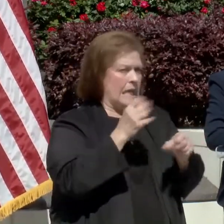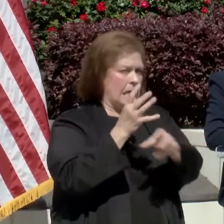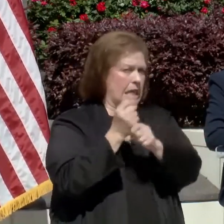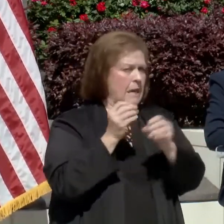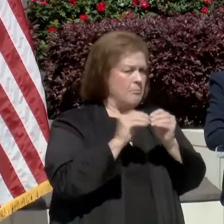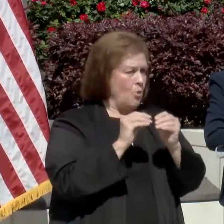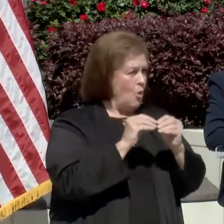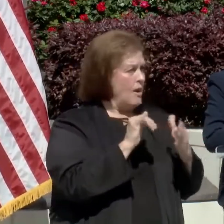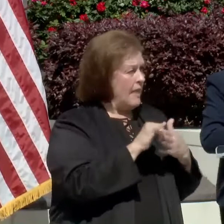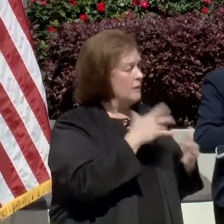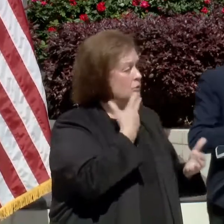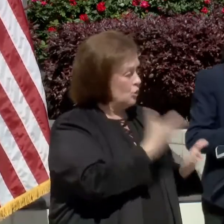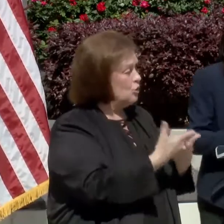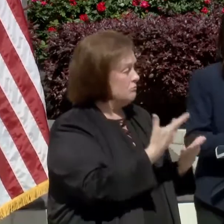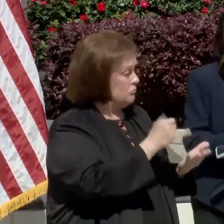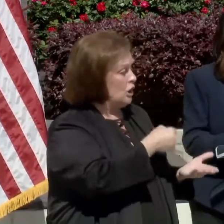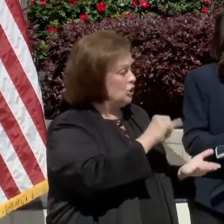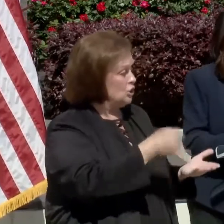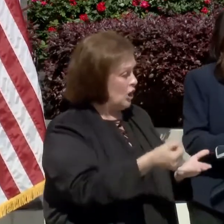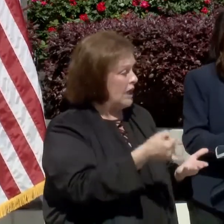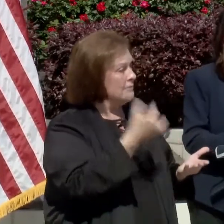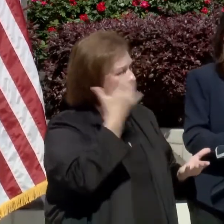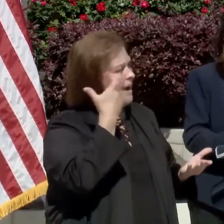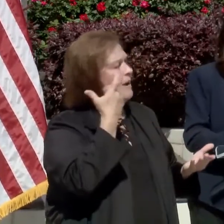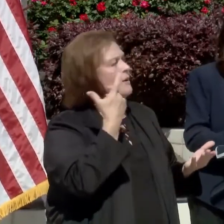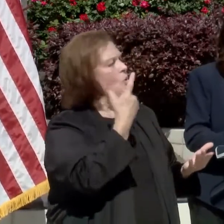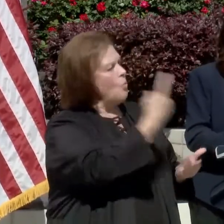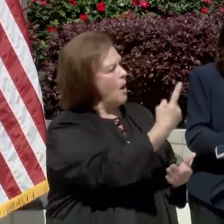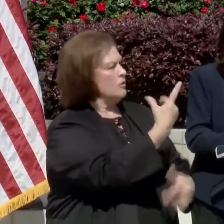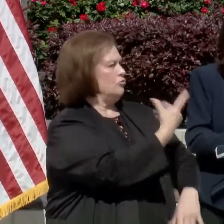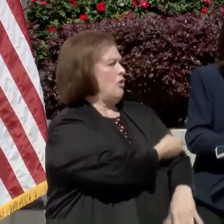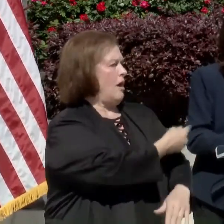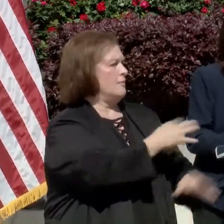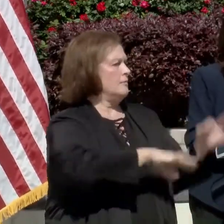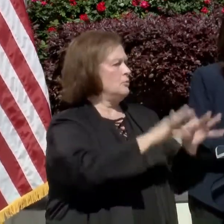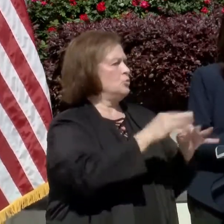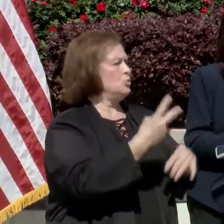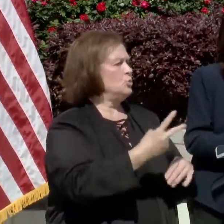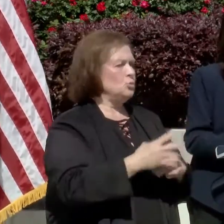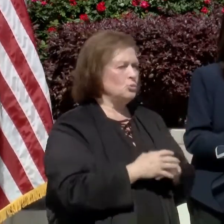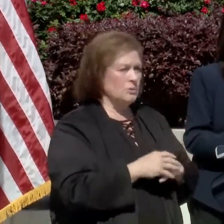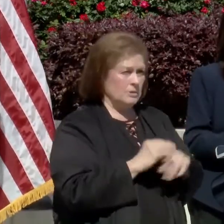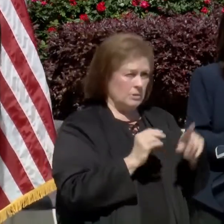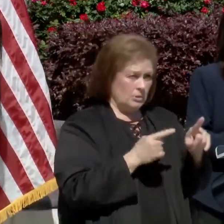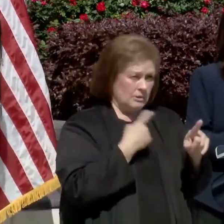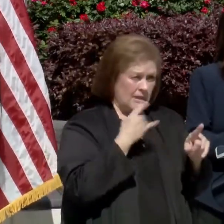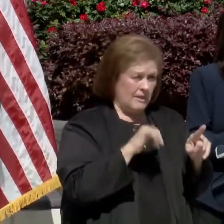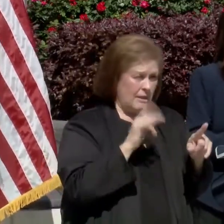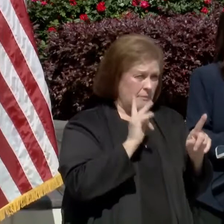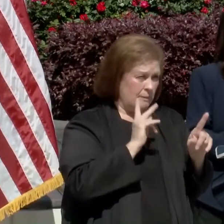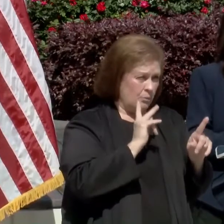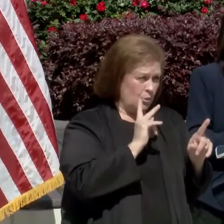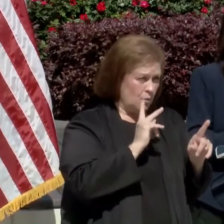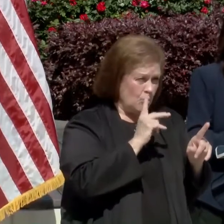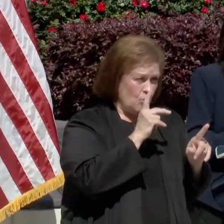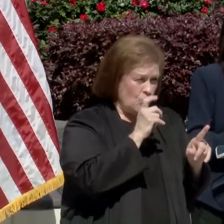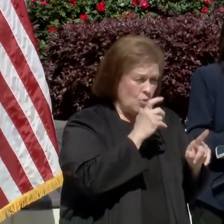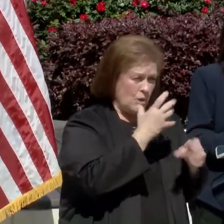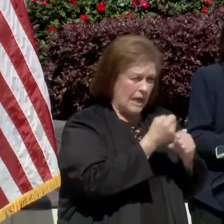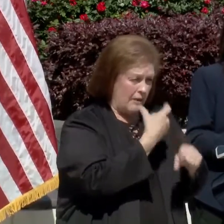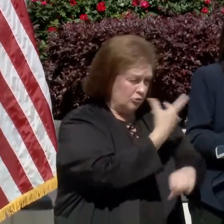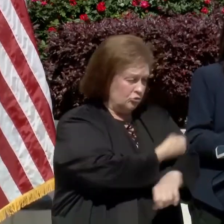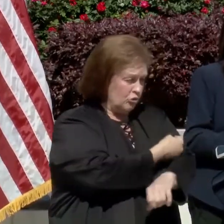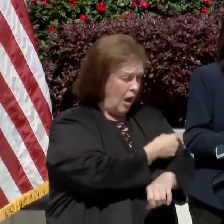great use of the Johnson and Johnson vaccine for the one shot. And those people who were vaccinated during those odd hours at the mass